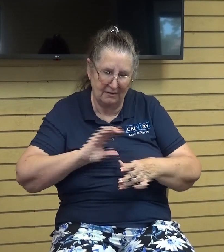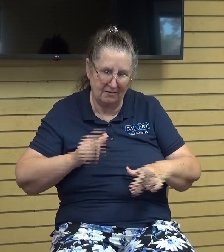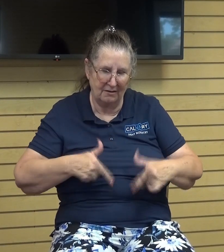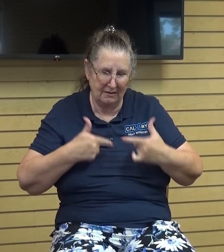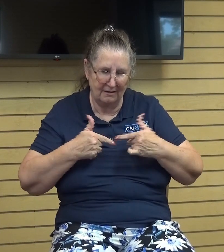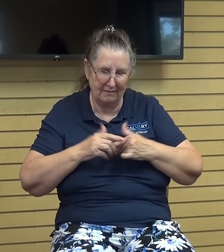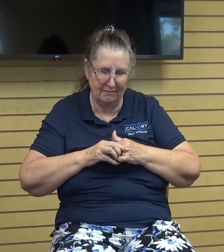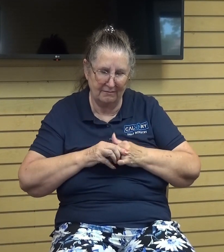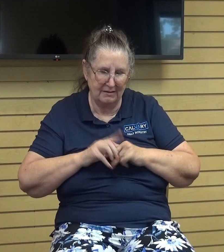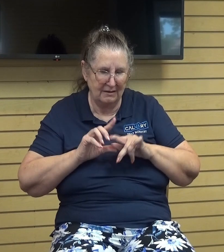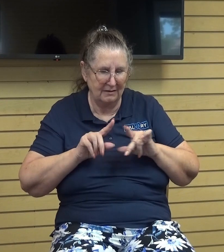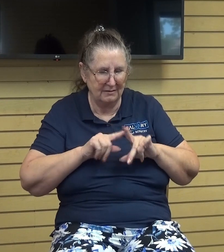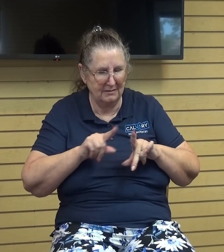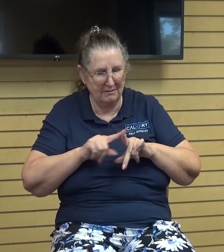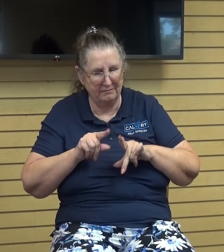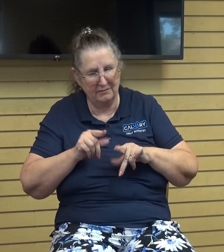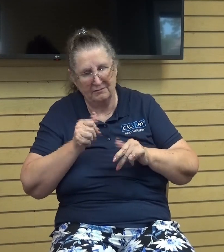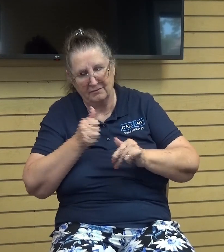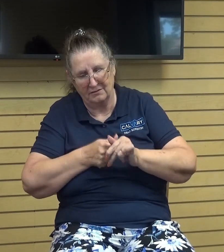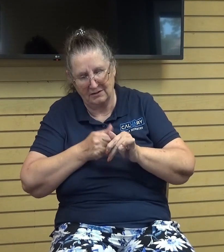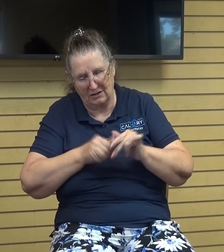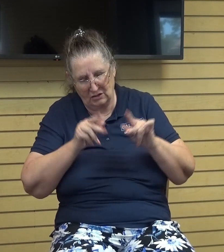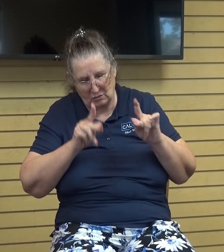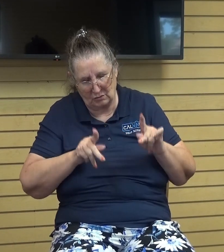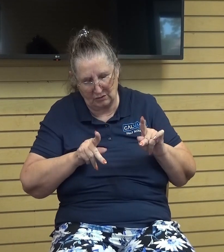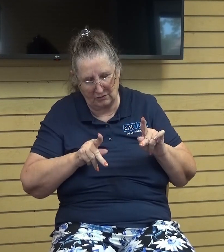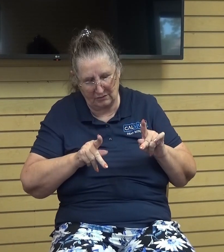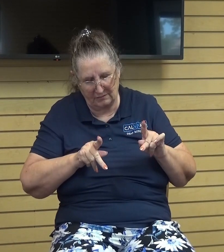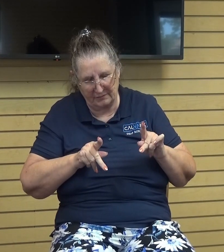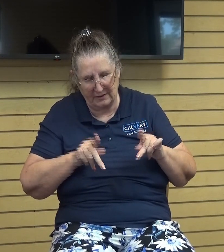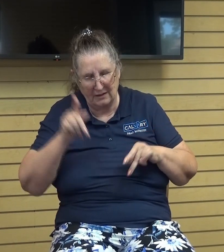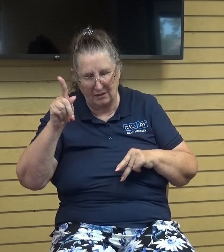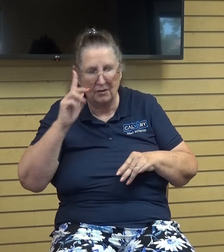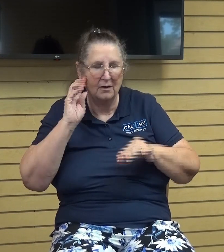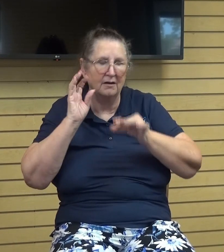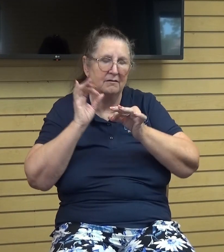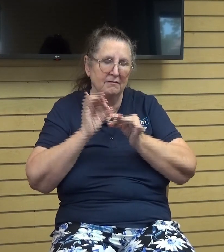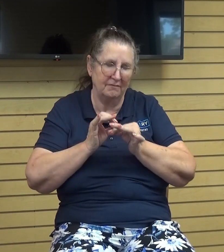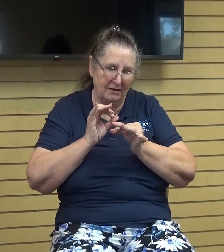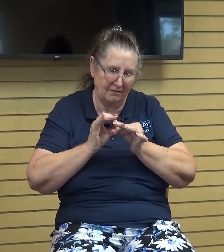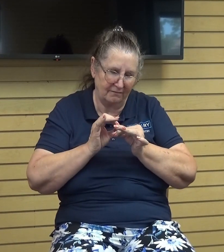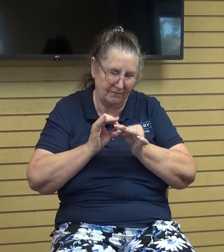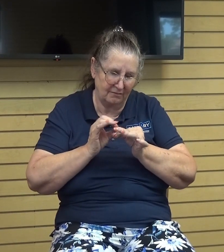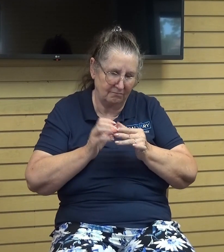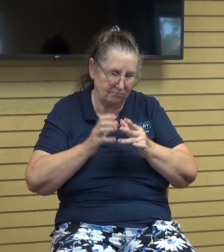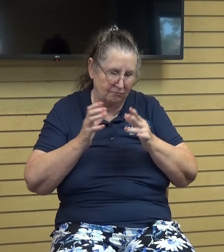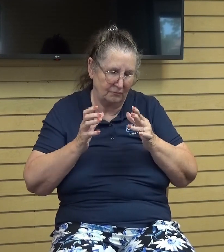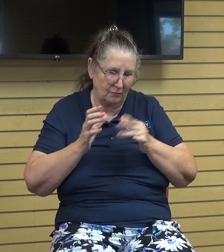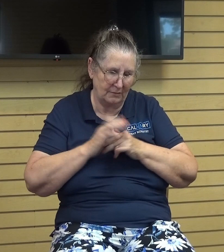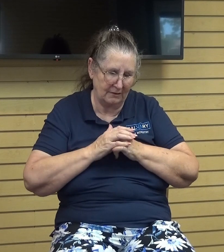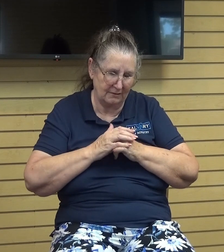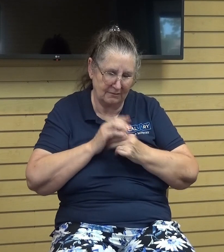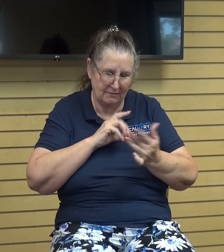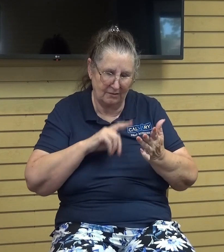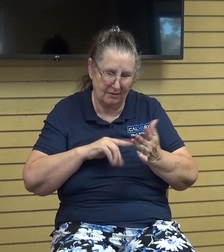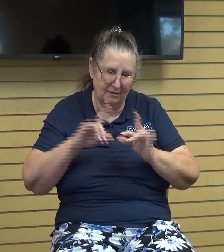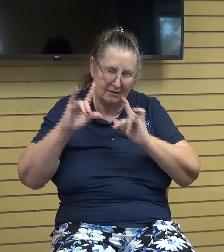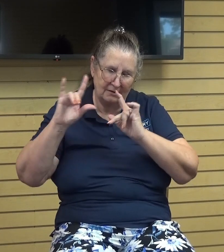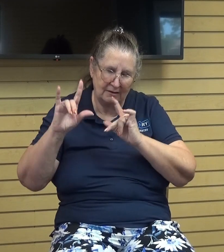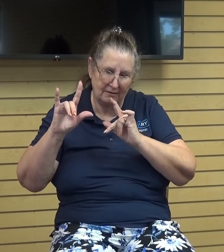life in different situations but god you are faithful you are so faithful lord we love you and i just lift up